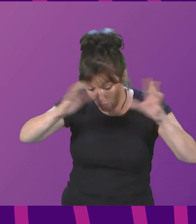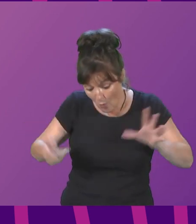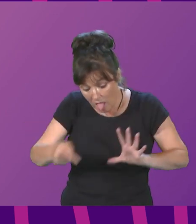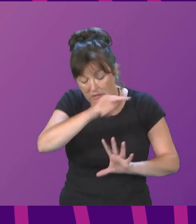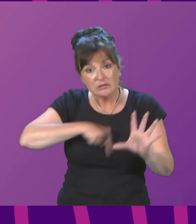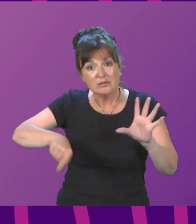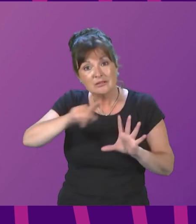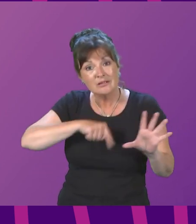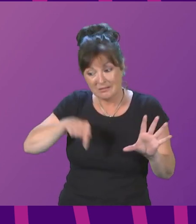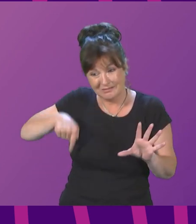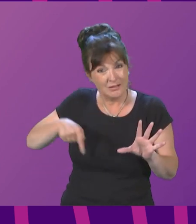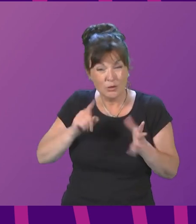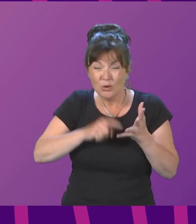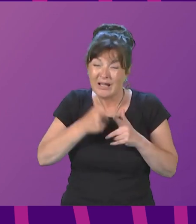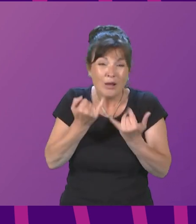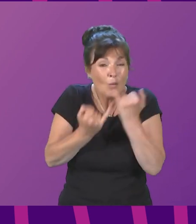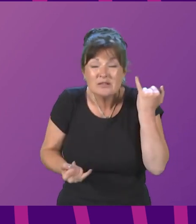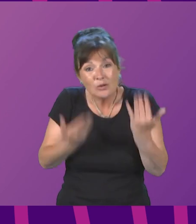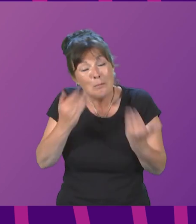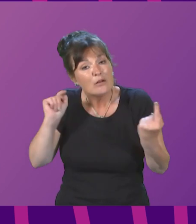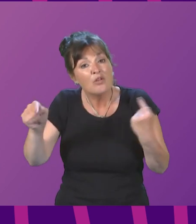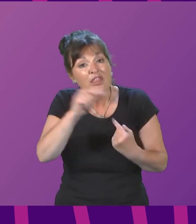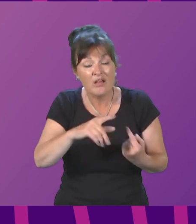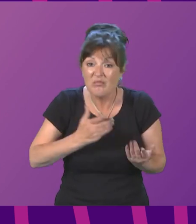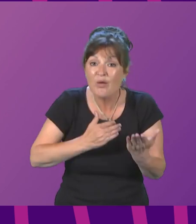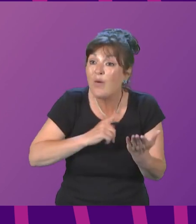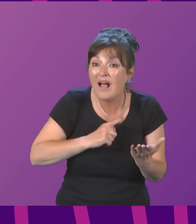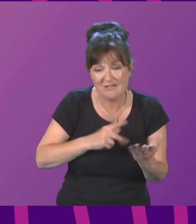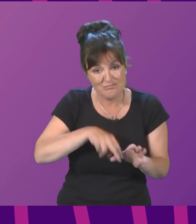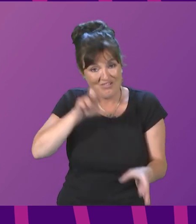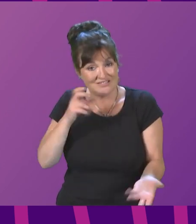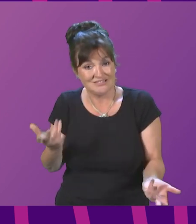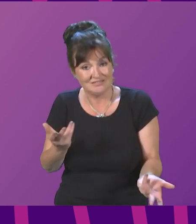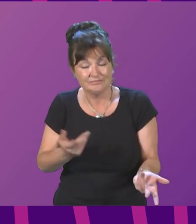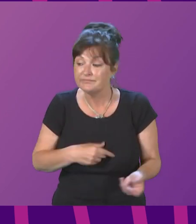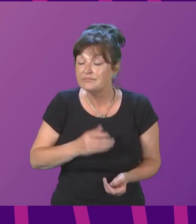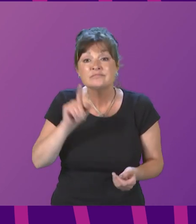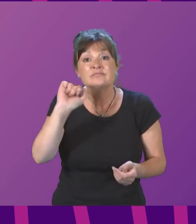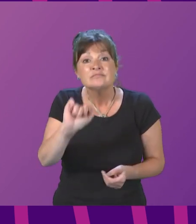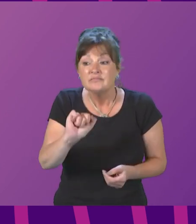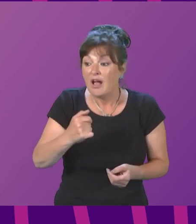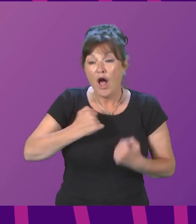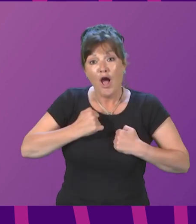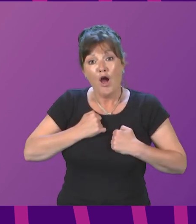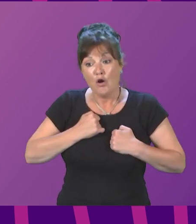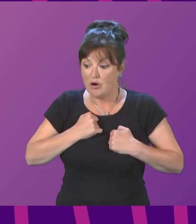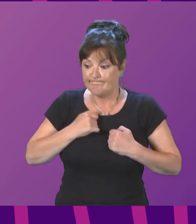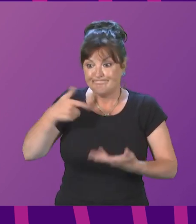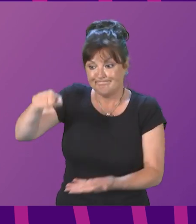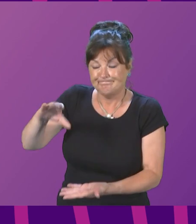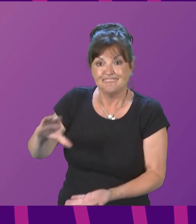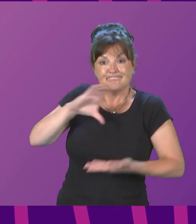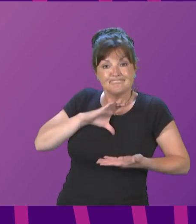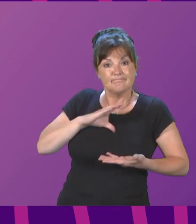voted against but was powerless to stop. Under the current devolution settlement, powers over borrowing, taxation